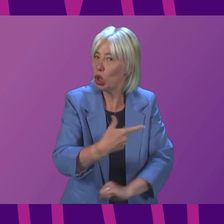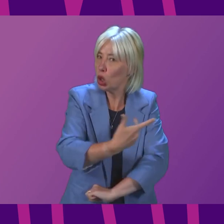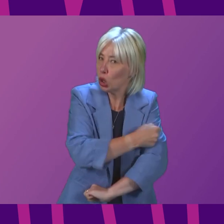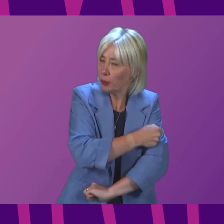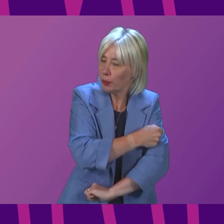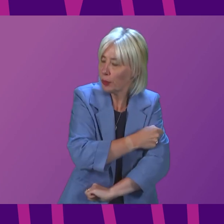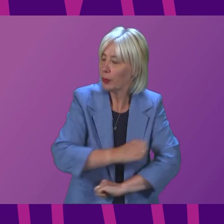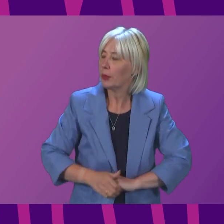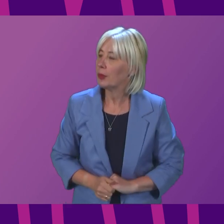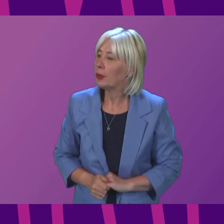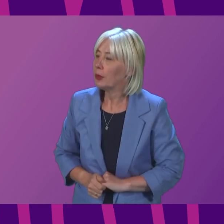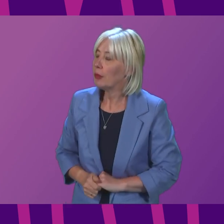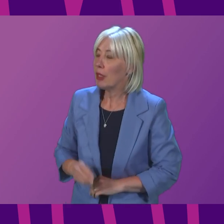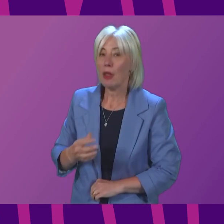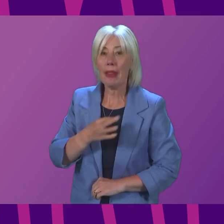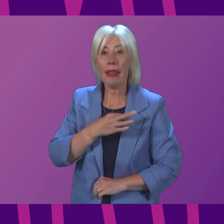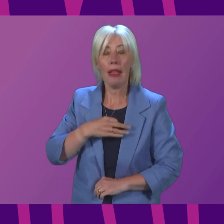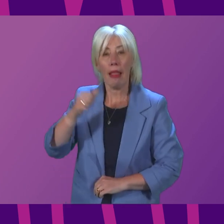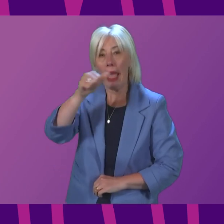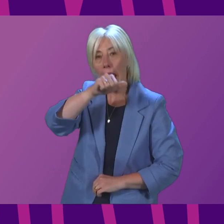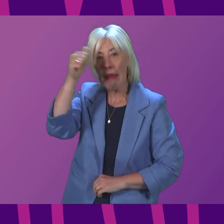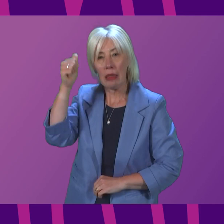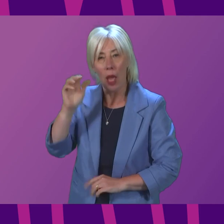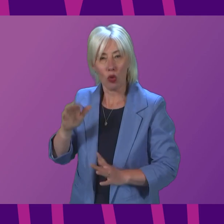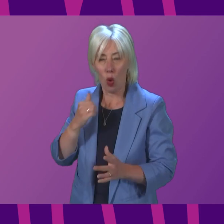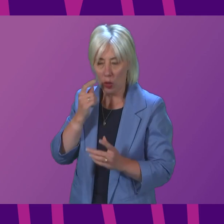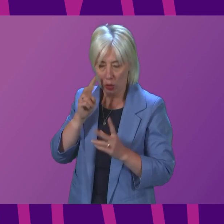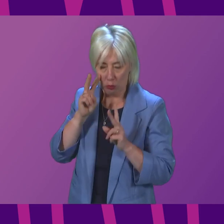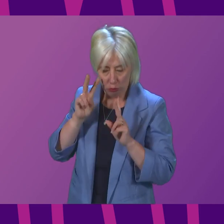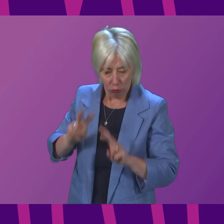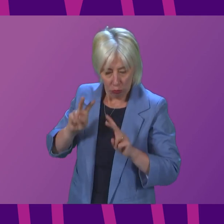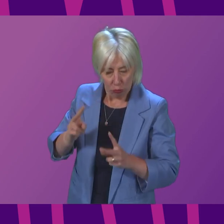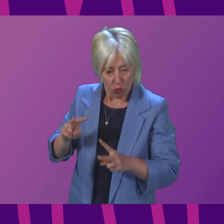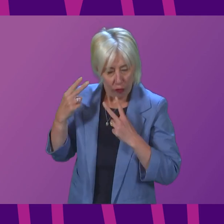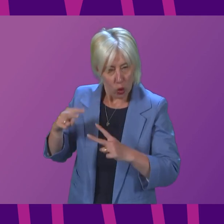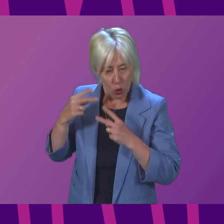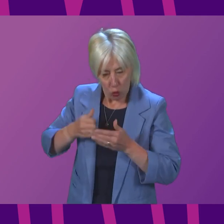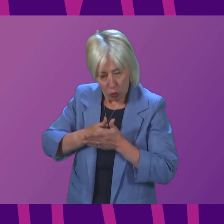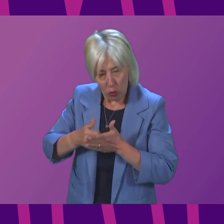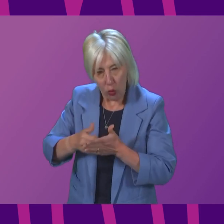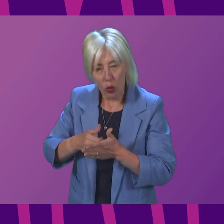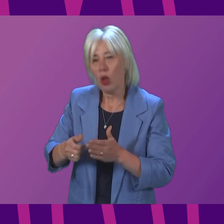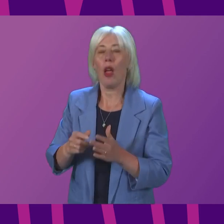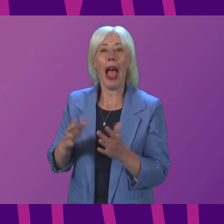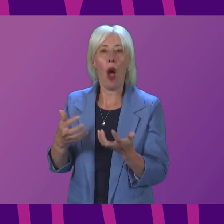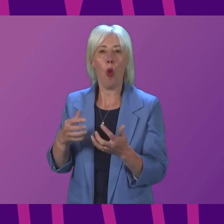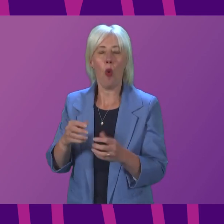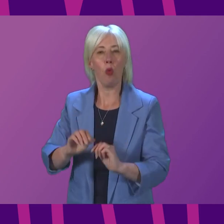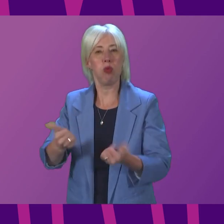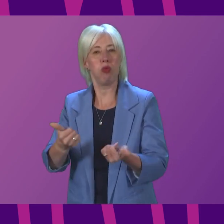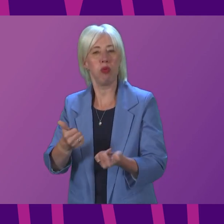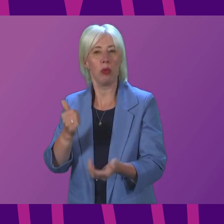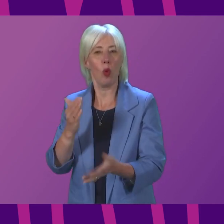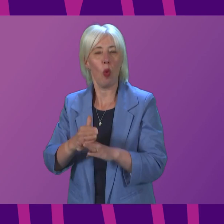experts keep under very close review. The data on vaccine effectiveness is